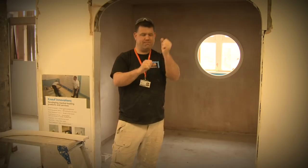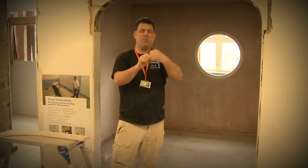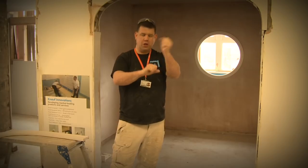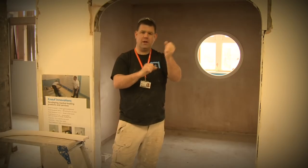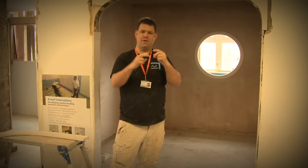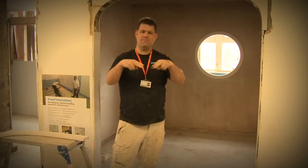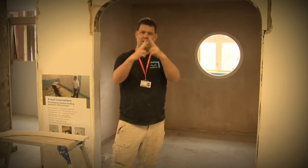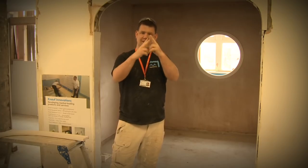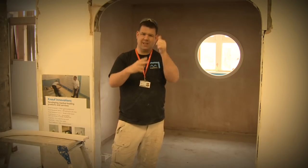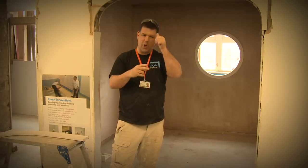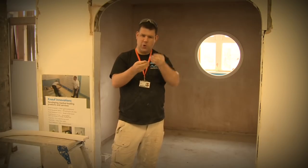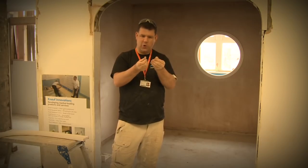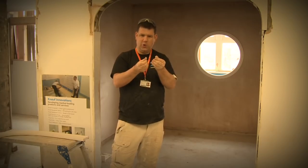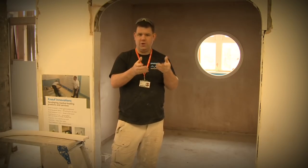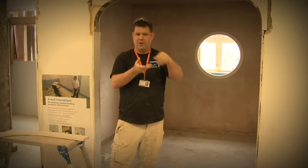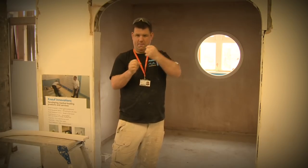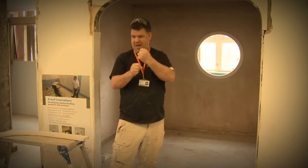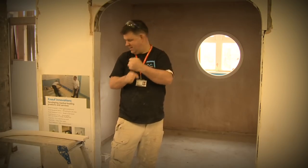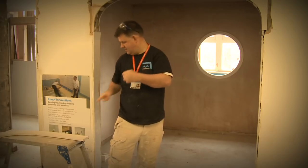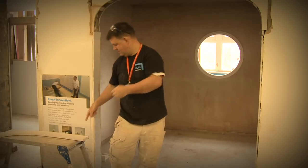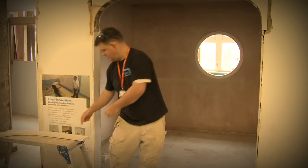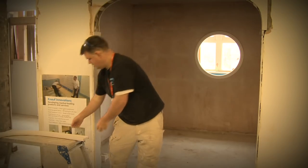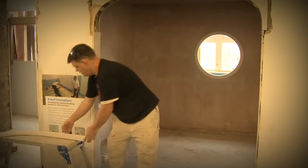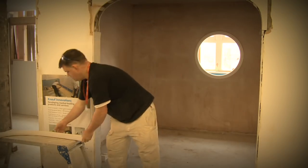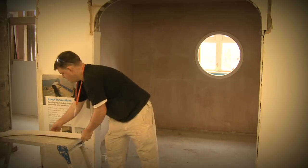Which is the same thing that's used to make fibrous plaster moulds.